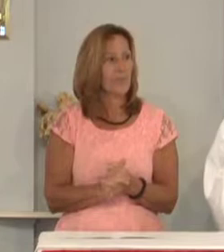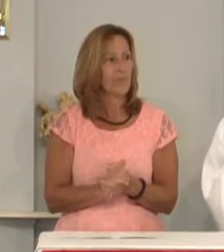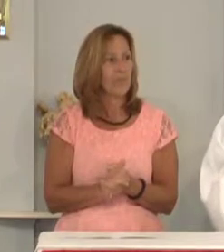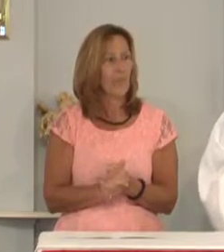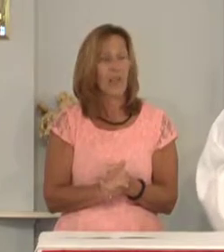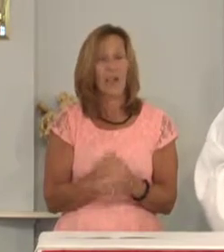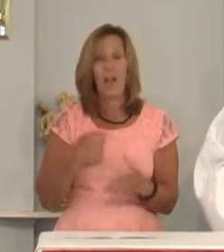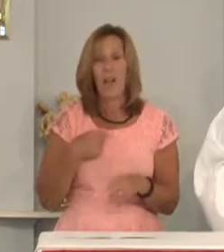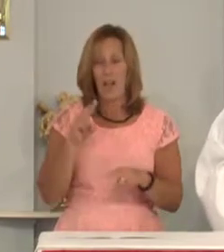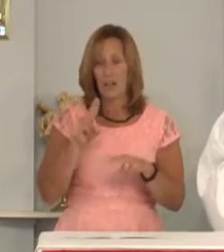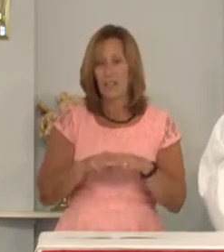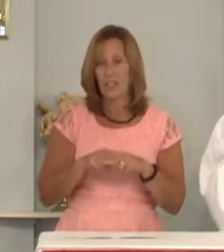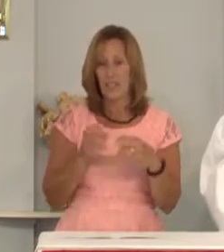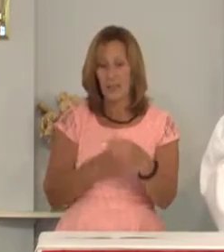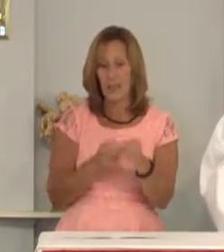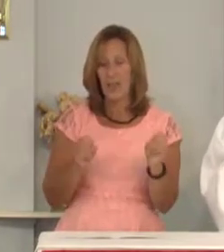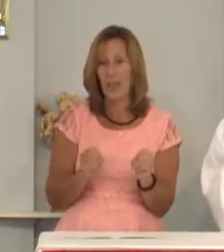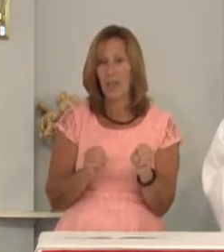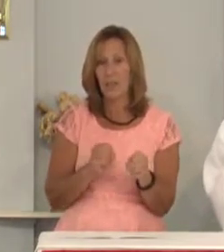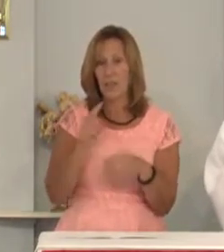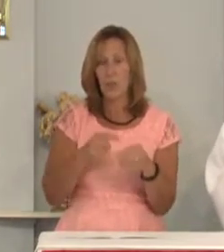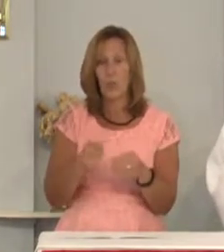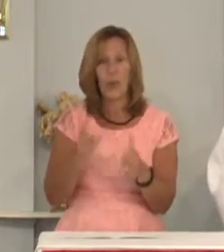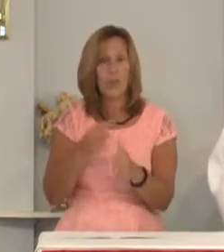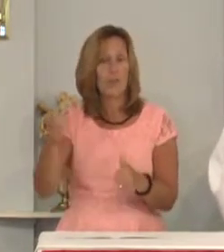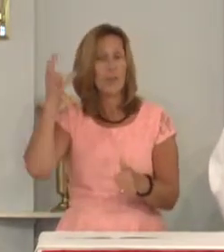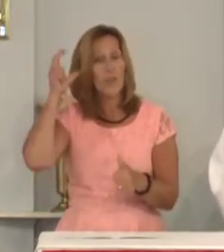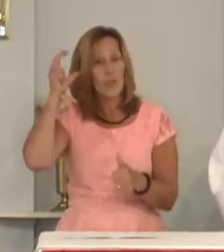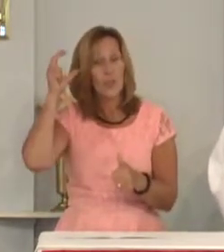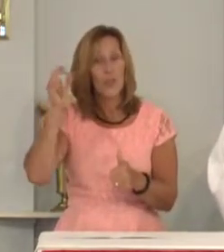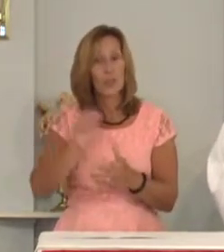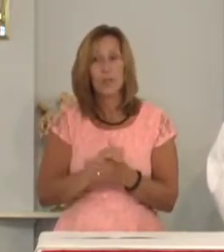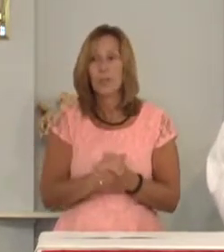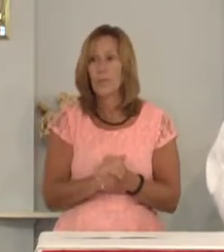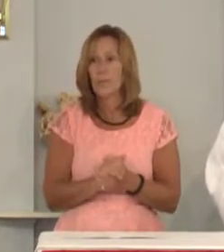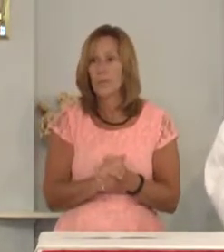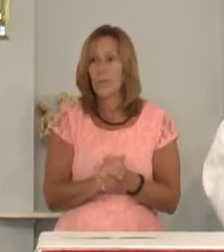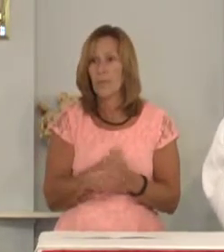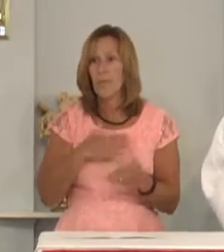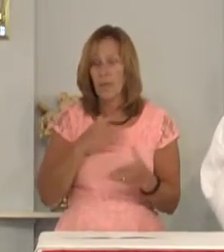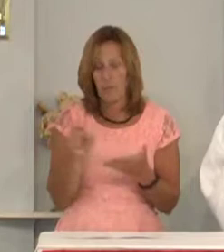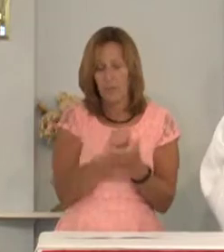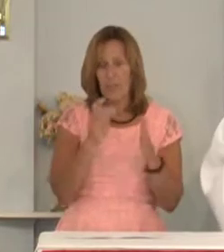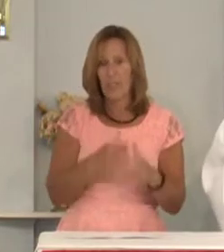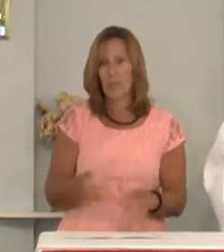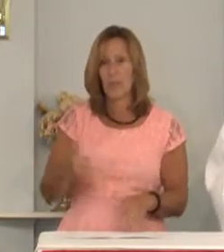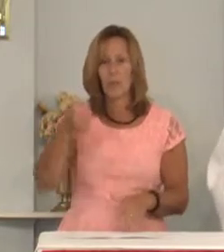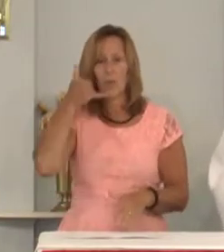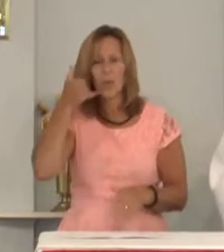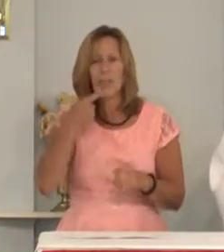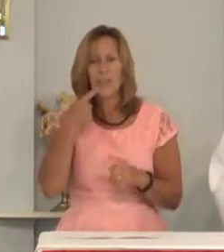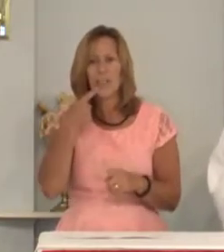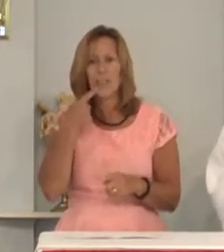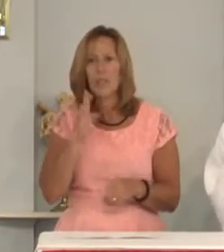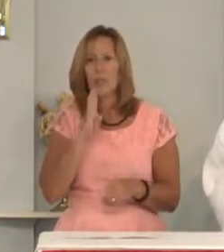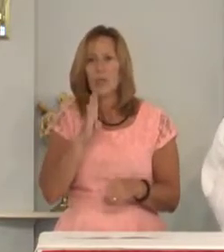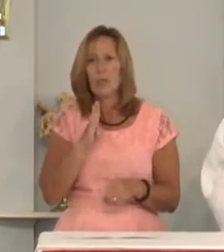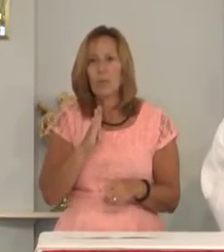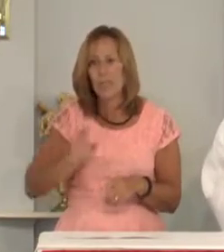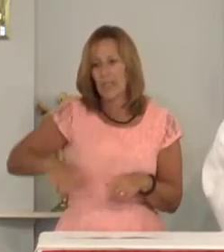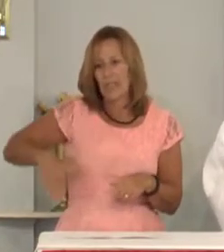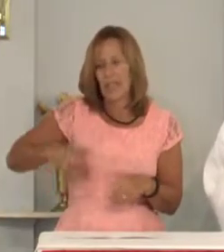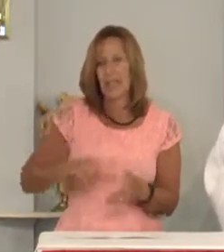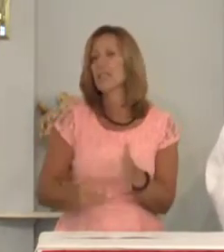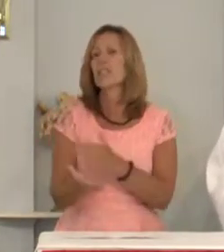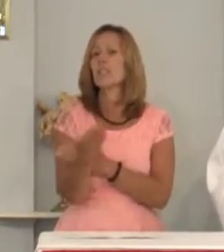I was sitting in my office when I got the news. My secretary called and said she would be a little bit